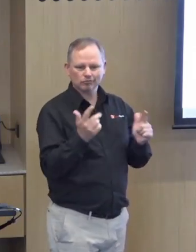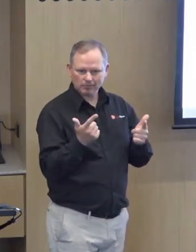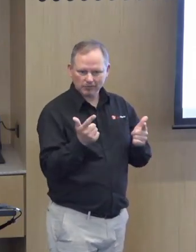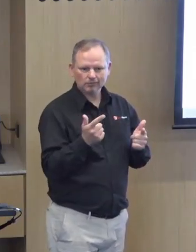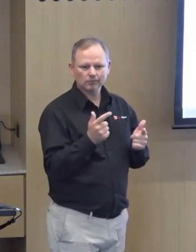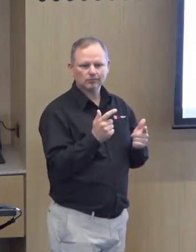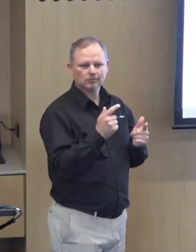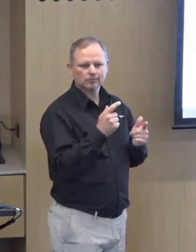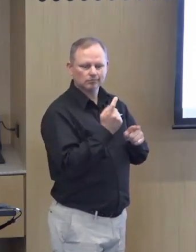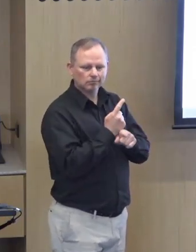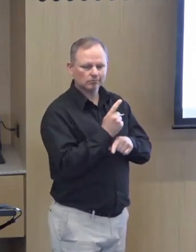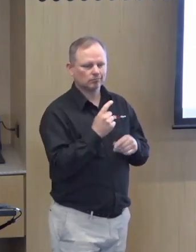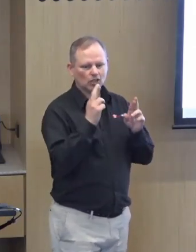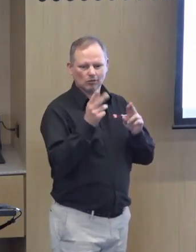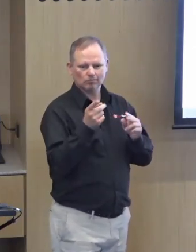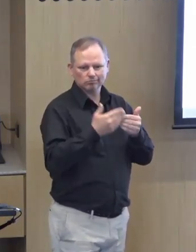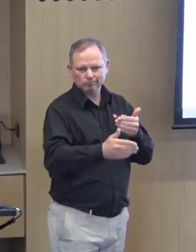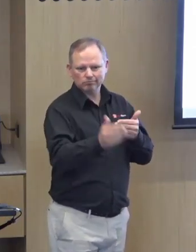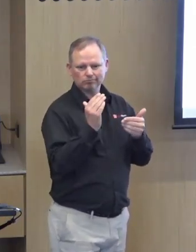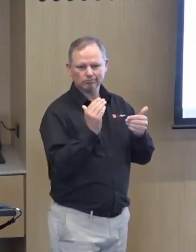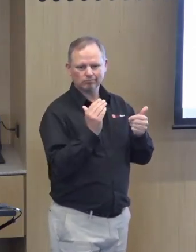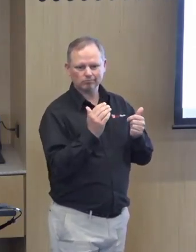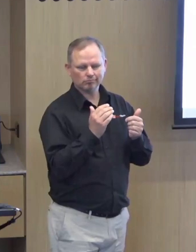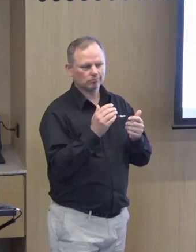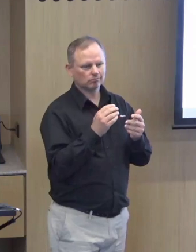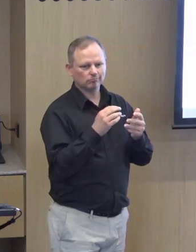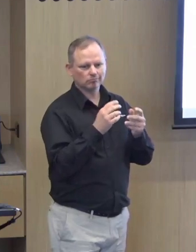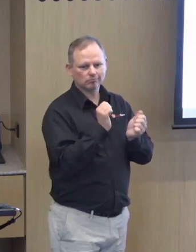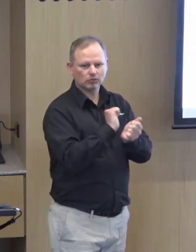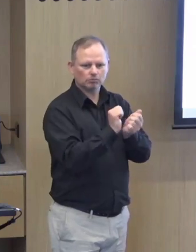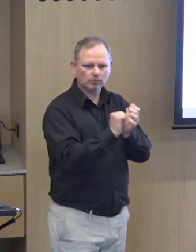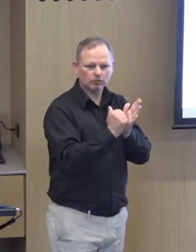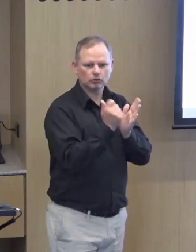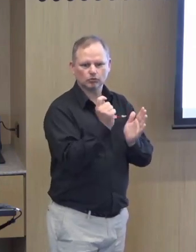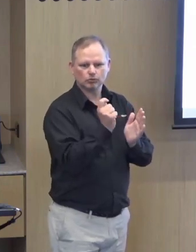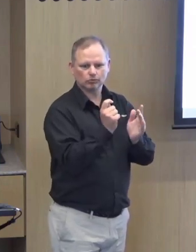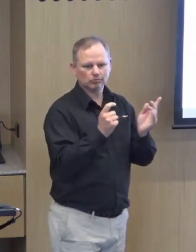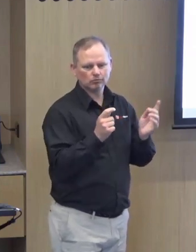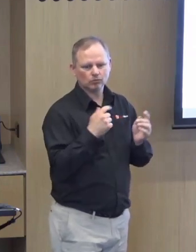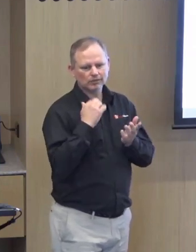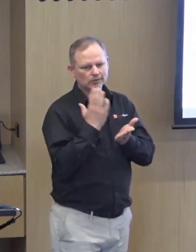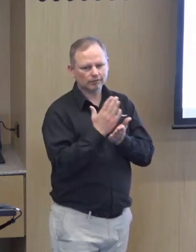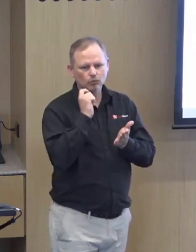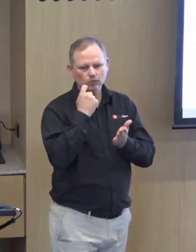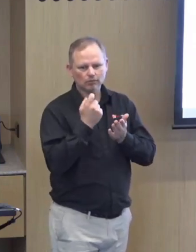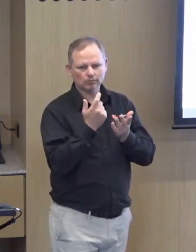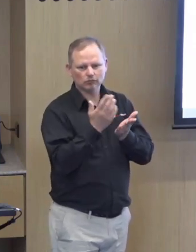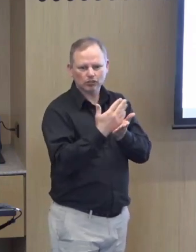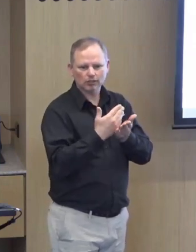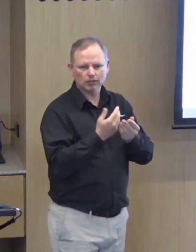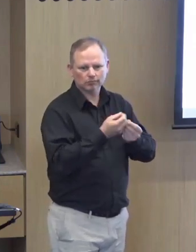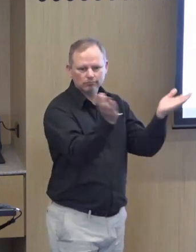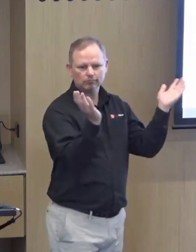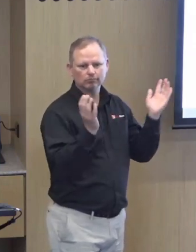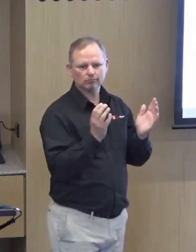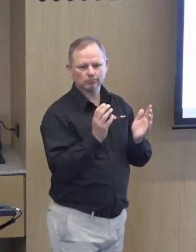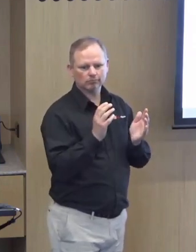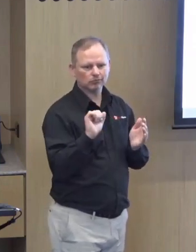So thank you so much, Ramos. I really appreciate that. I look forward to seeing more of your published work over the next